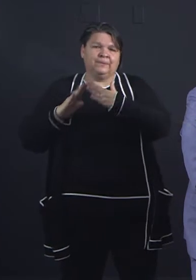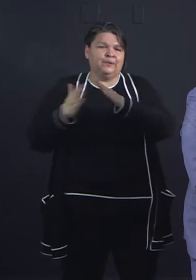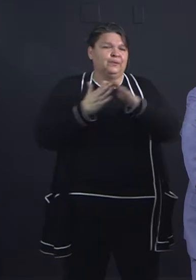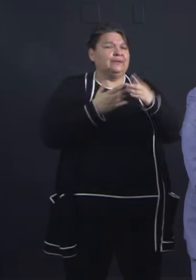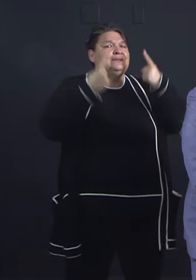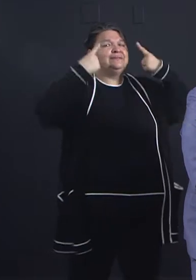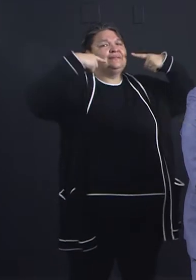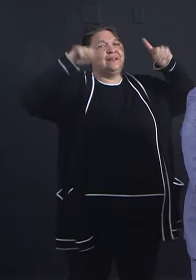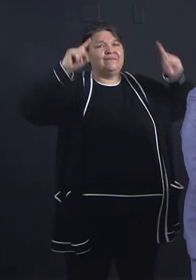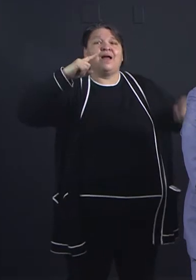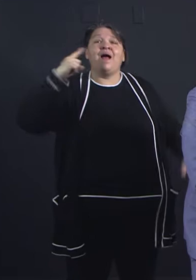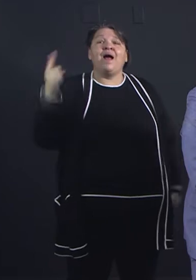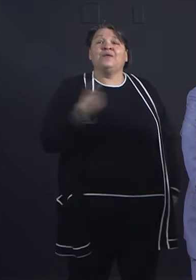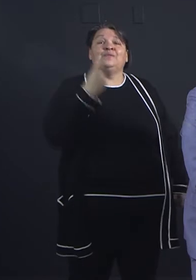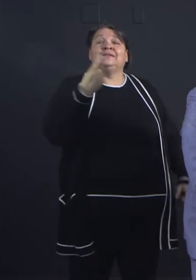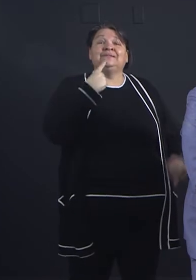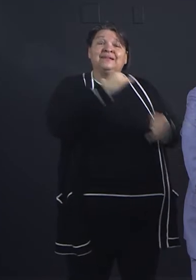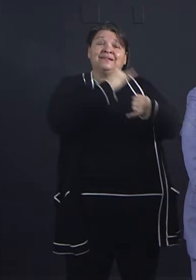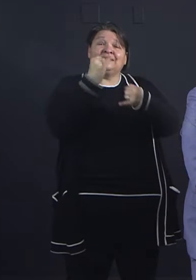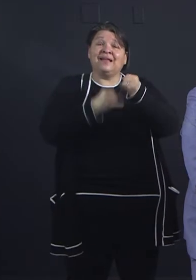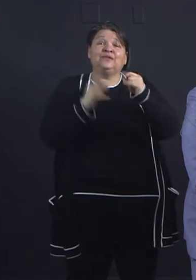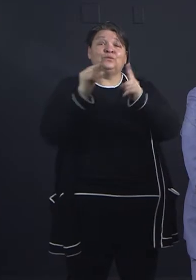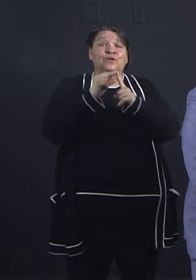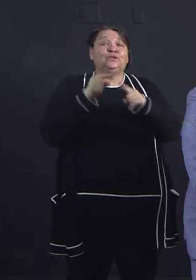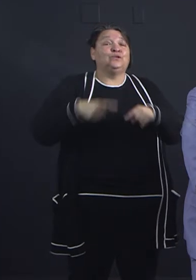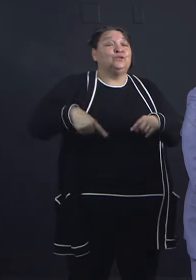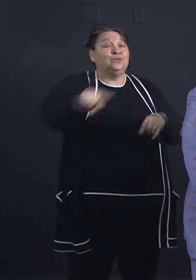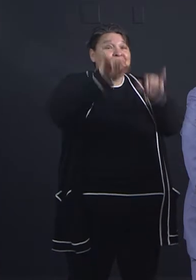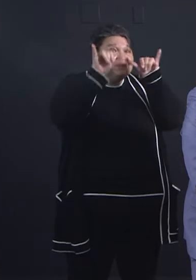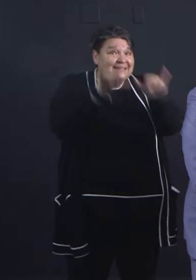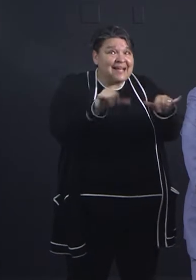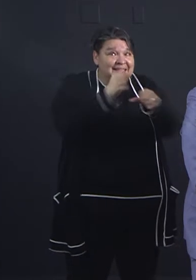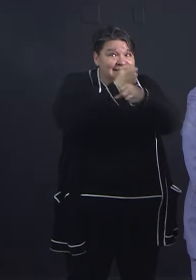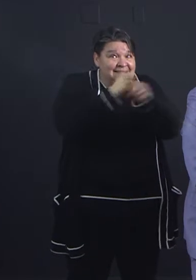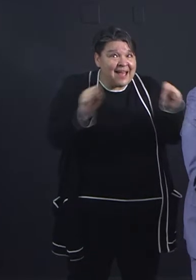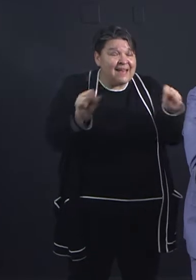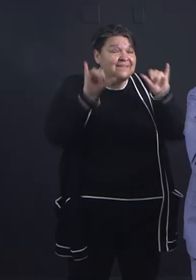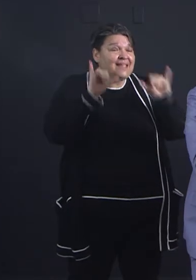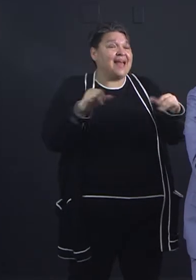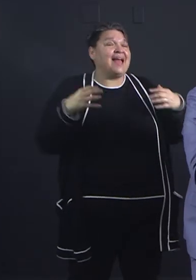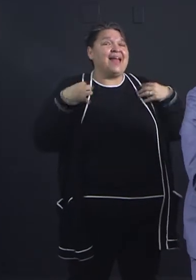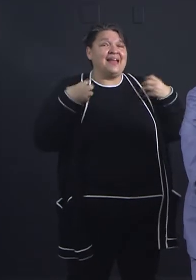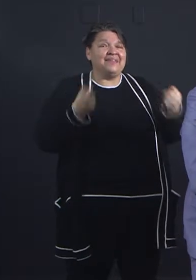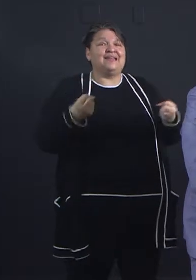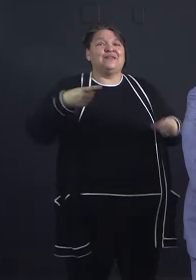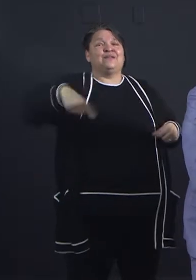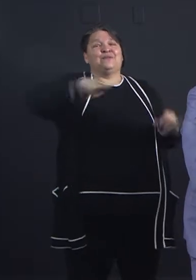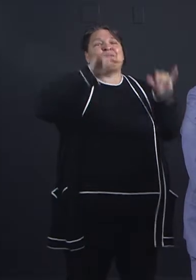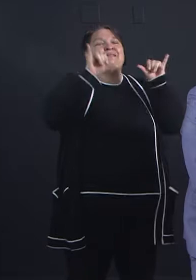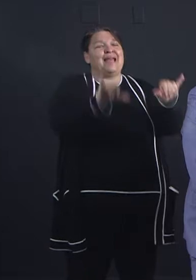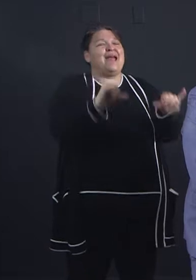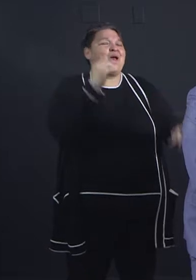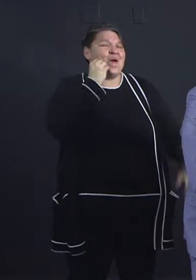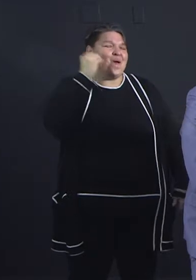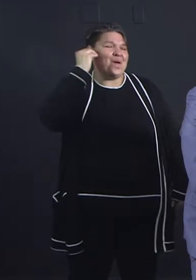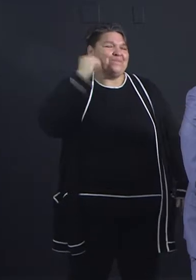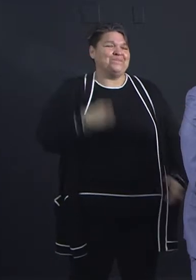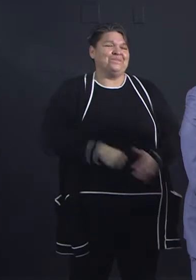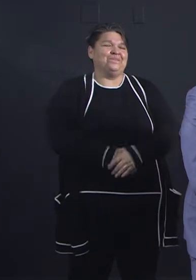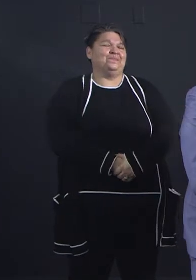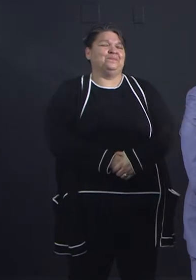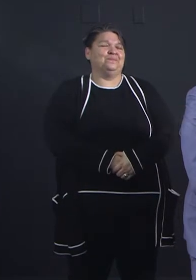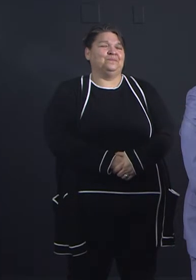close these with y'all stay safe, you stay healthy, and y'all stay home. Thank you Kent. Thank you.